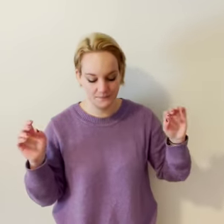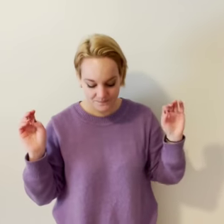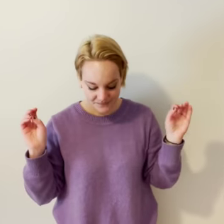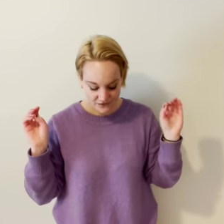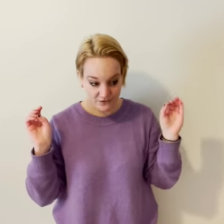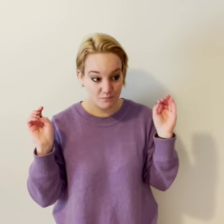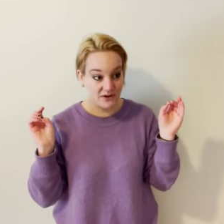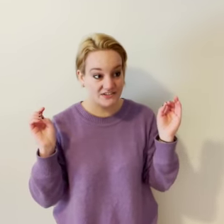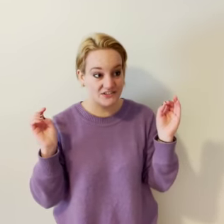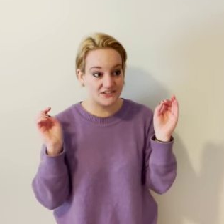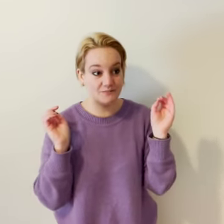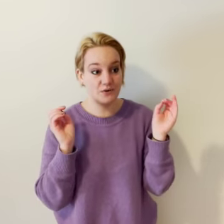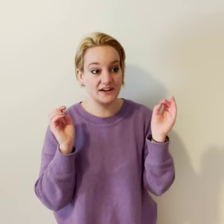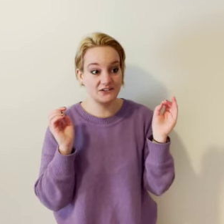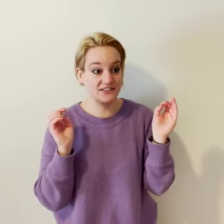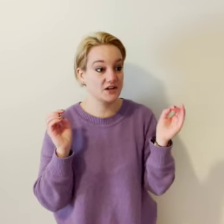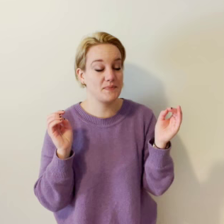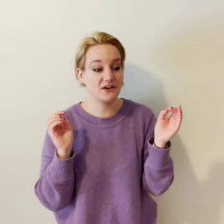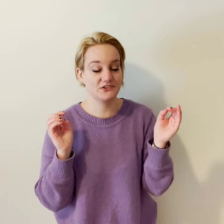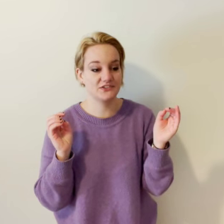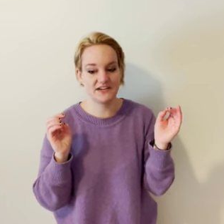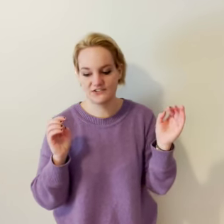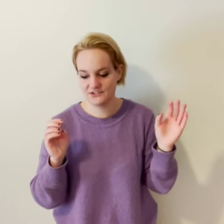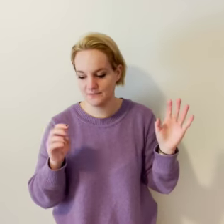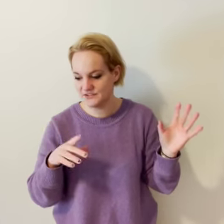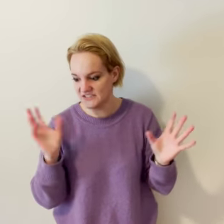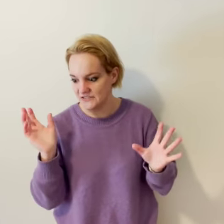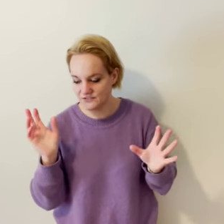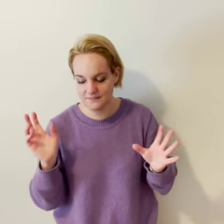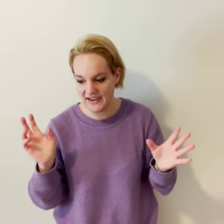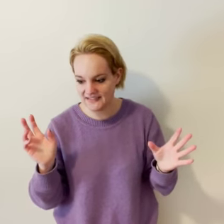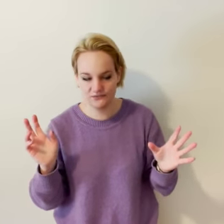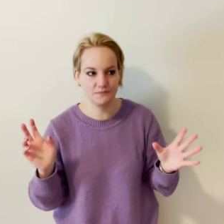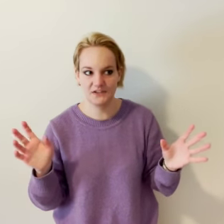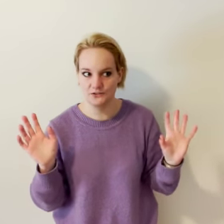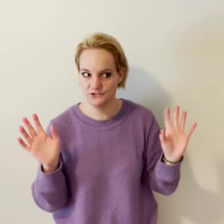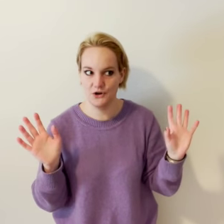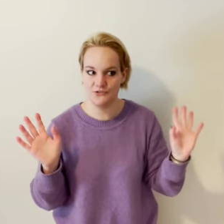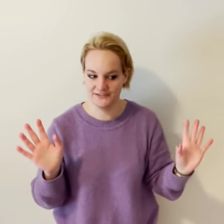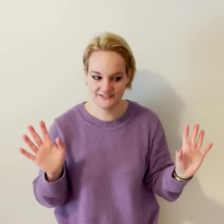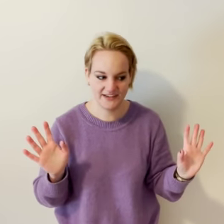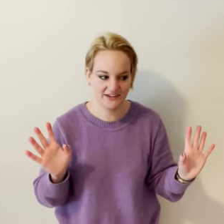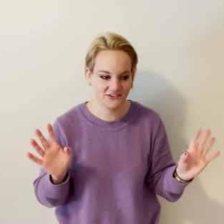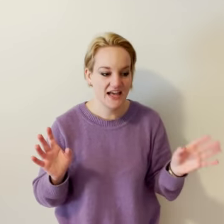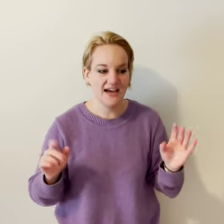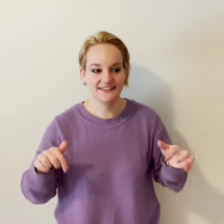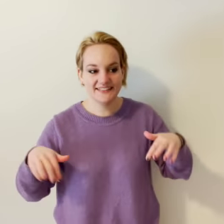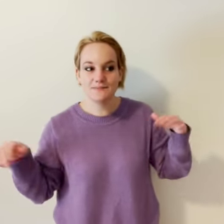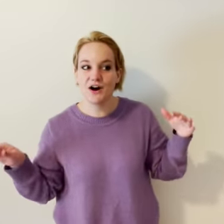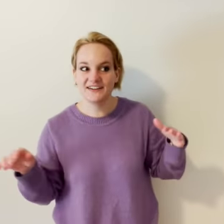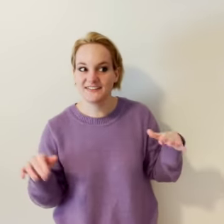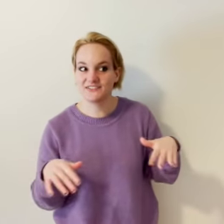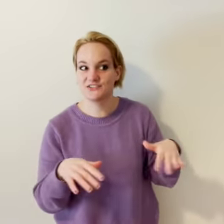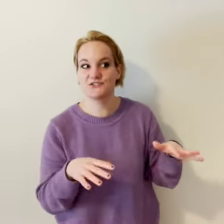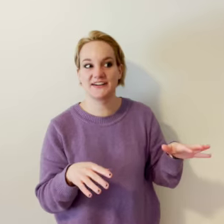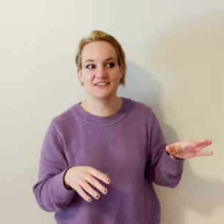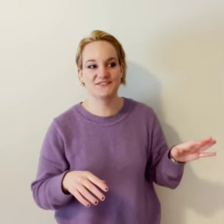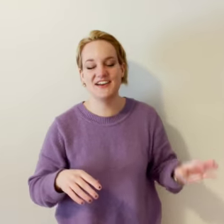for branches and briars at their apparel snatch some sleeves some hats from yielders all things catch I led them on in this distracted fear